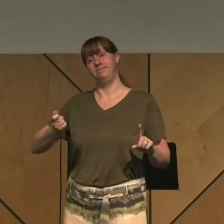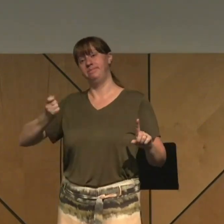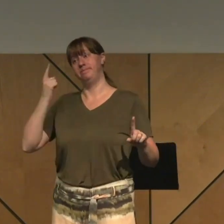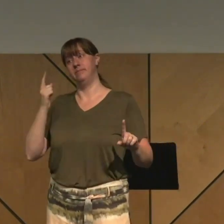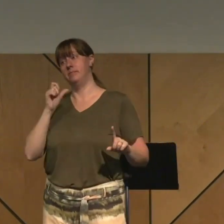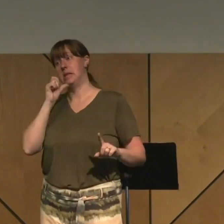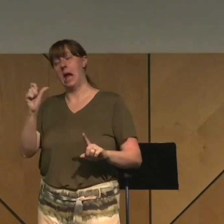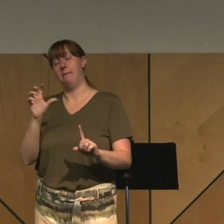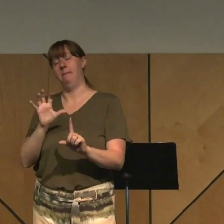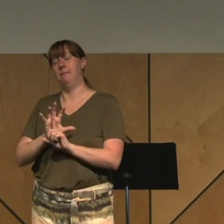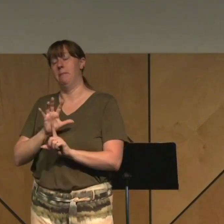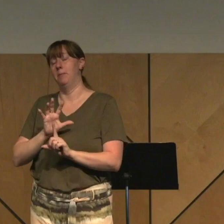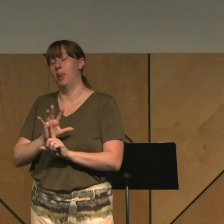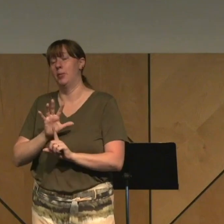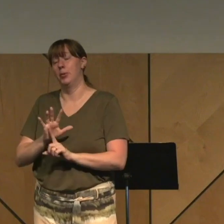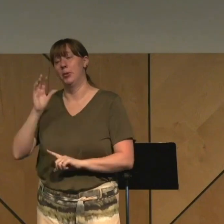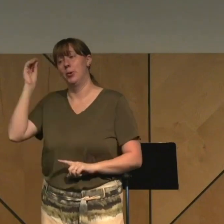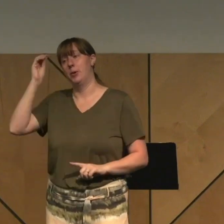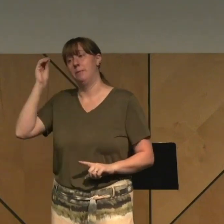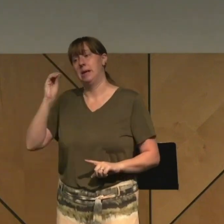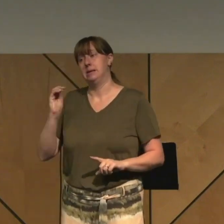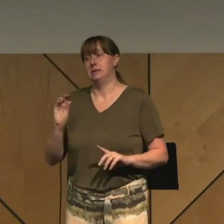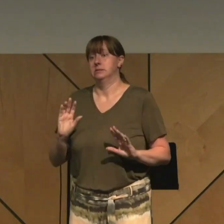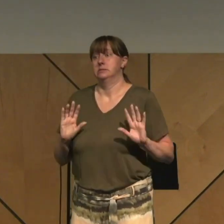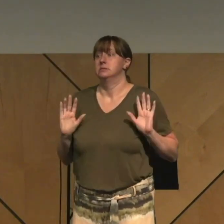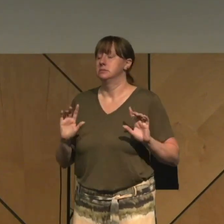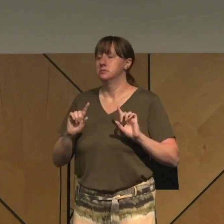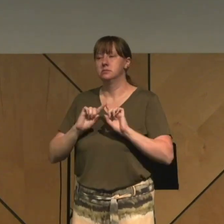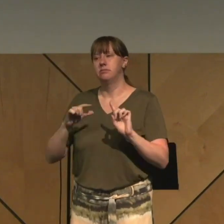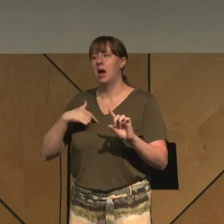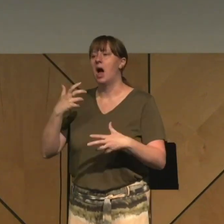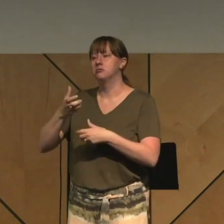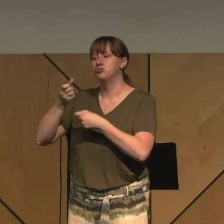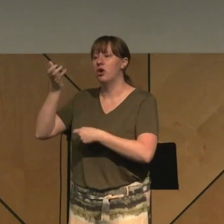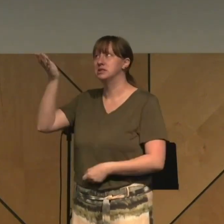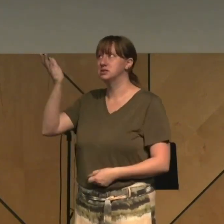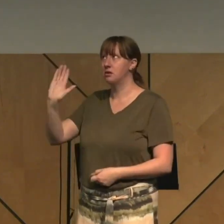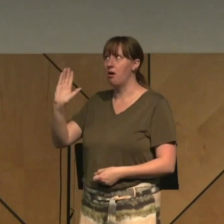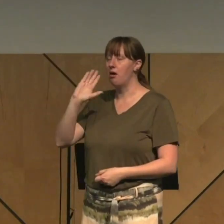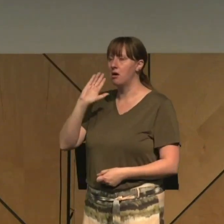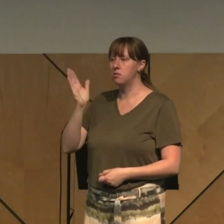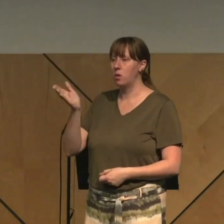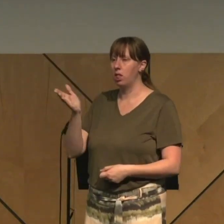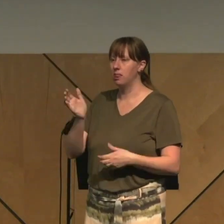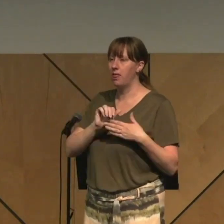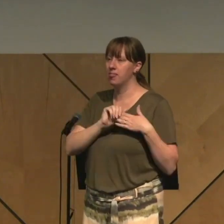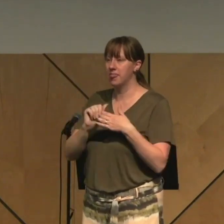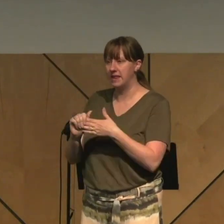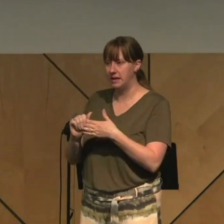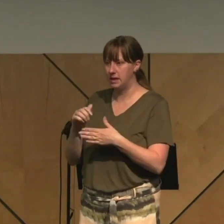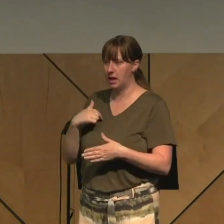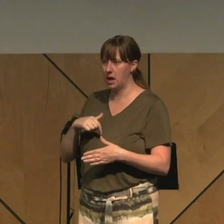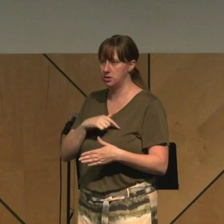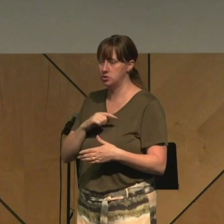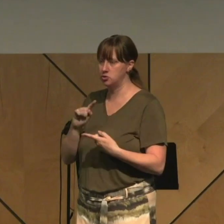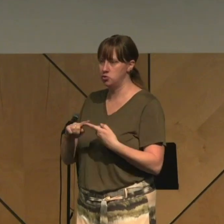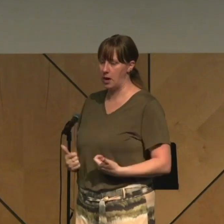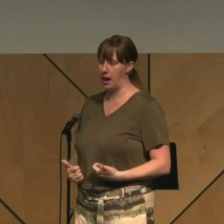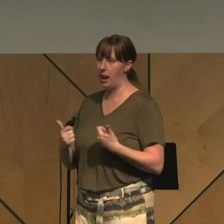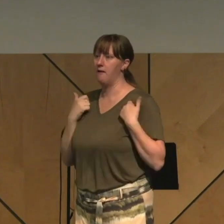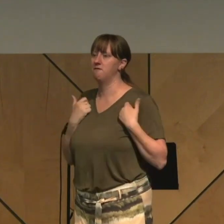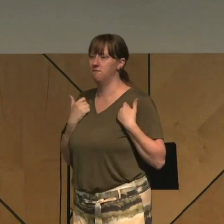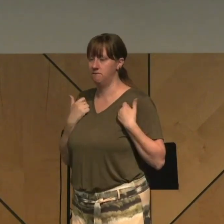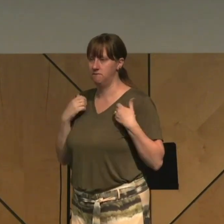church popular. But I also trust that according to God's Word, it will lead us to life and restoration in Jesus